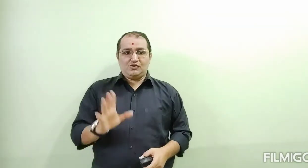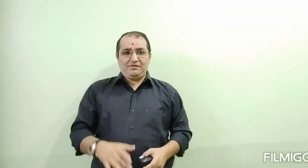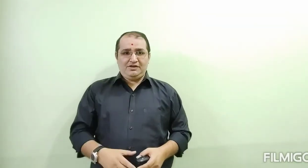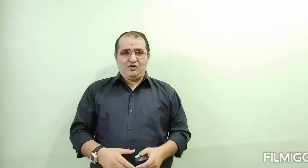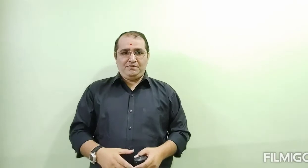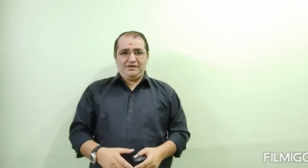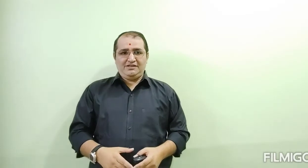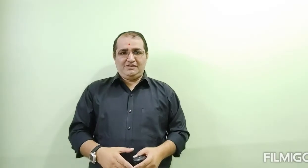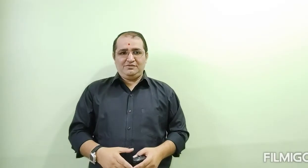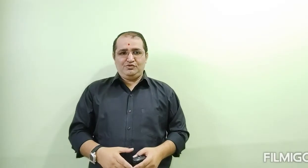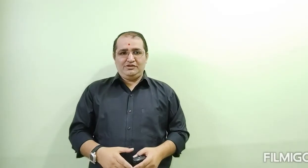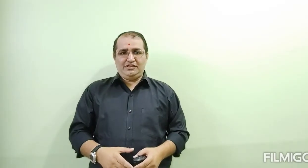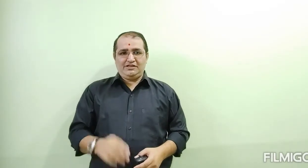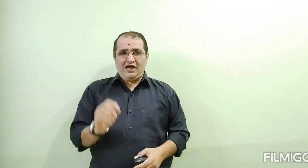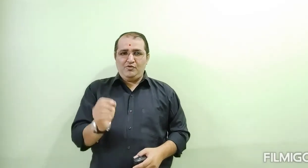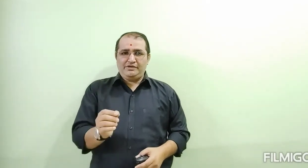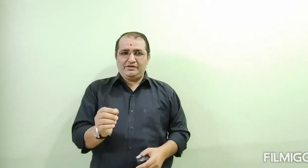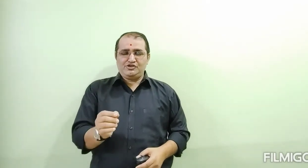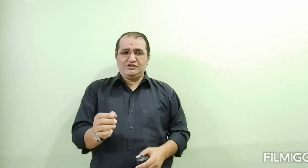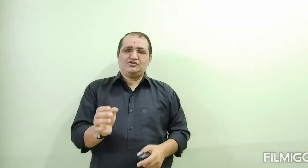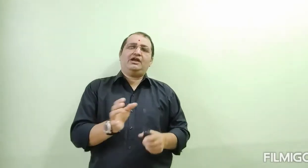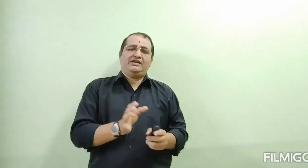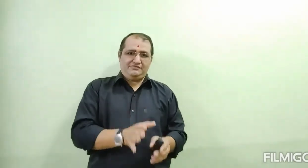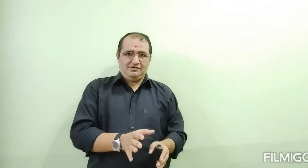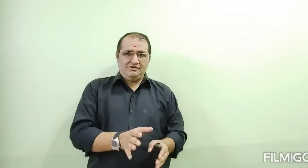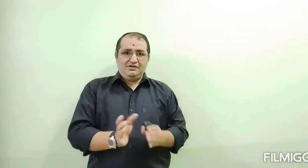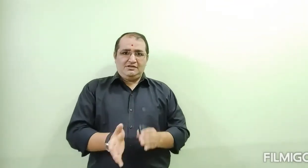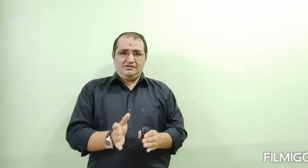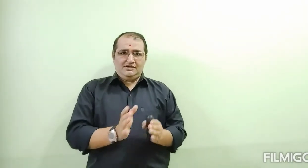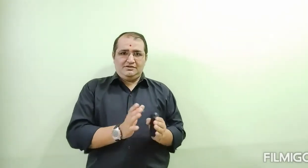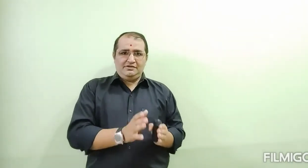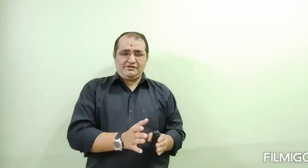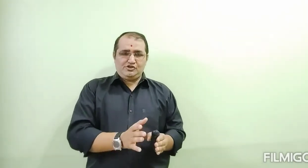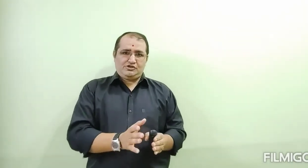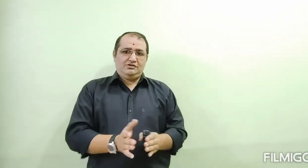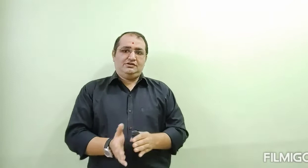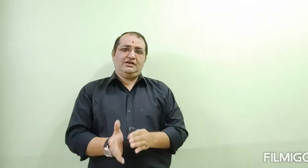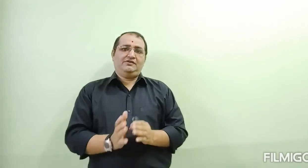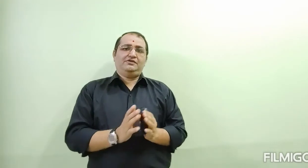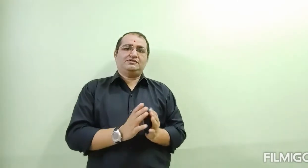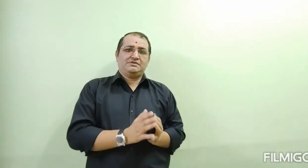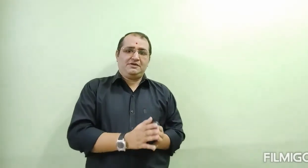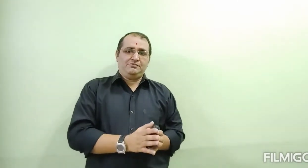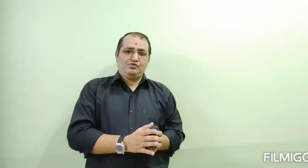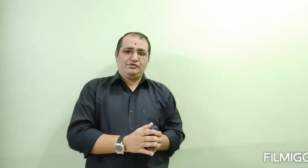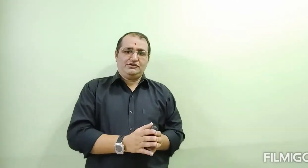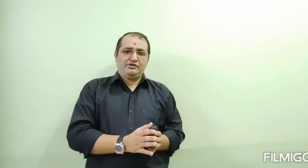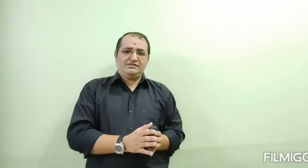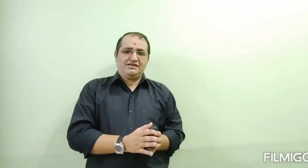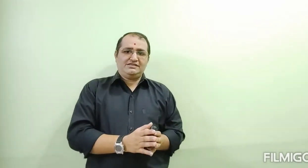we have seen of Britishers or anywhere. Dutch, then after the first report to these people who have been in India